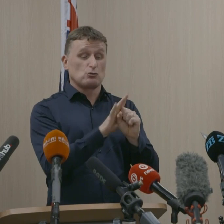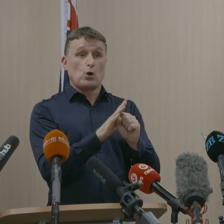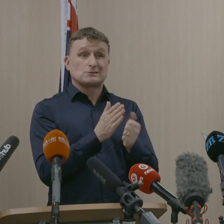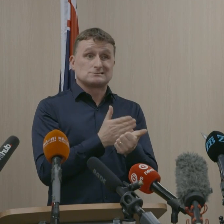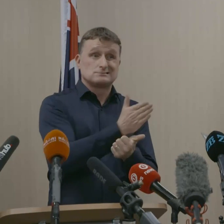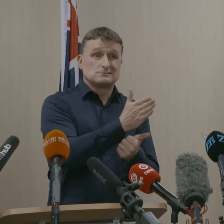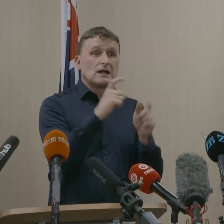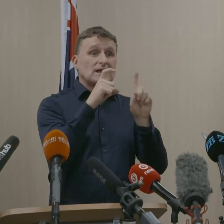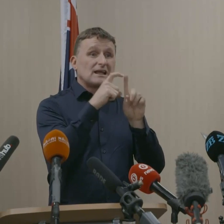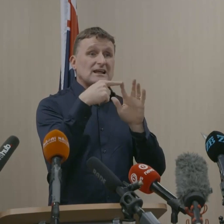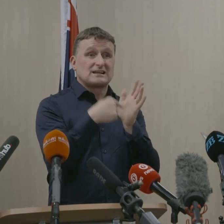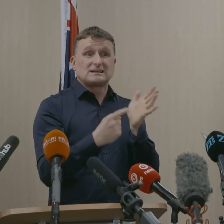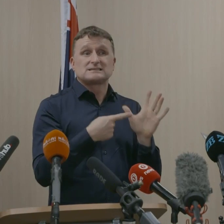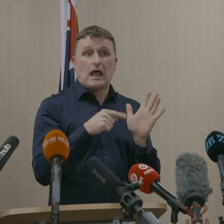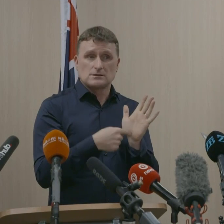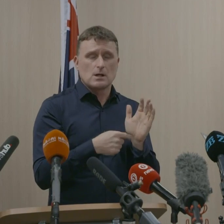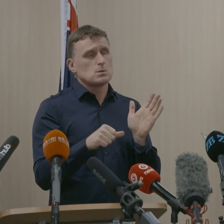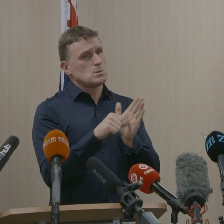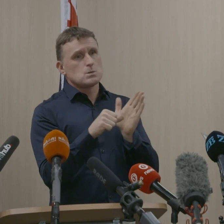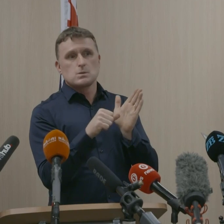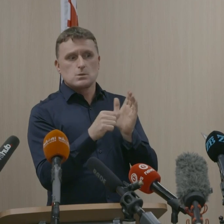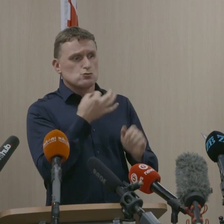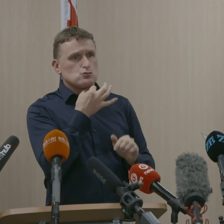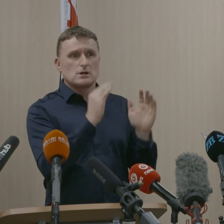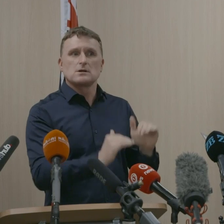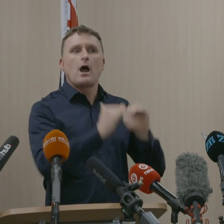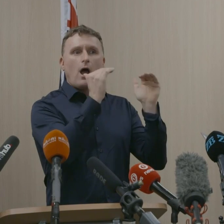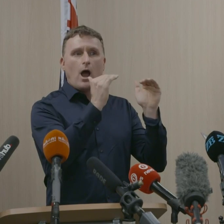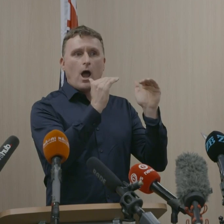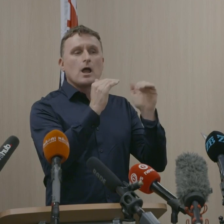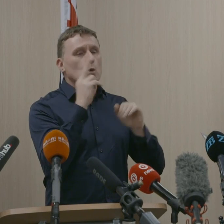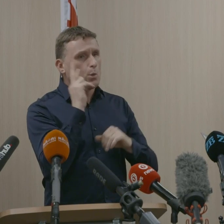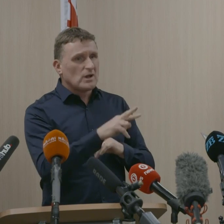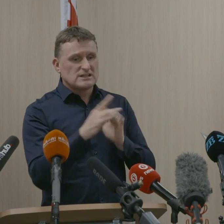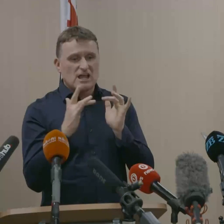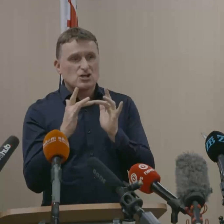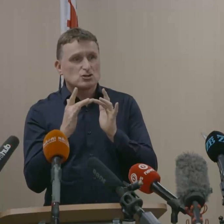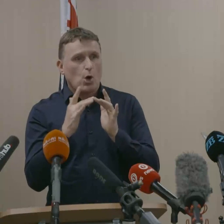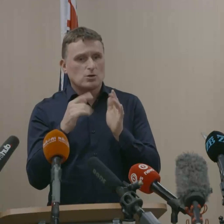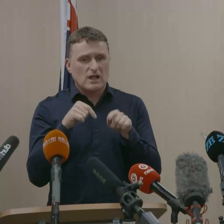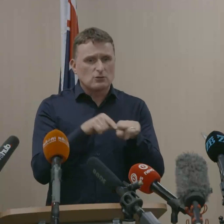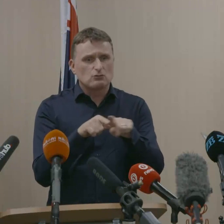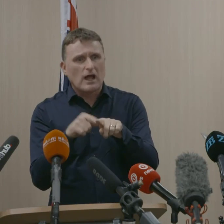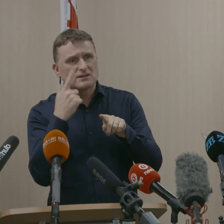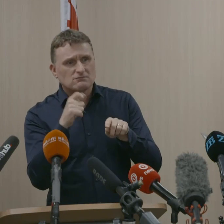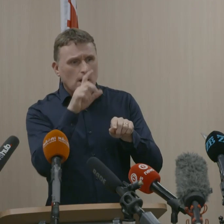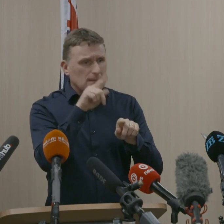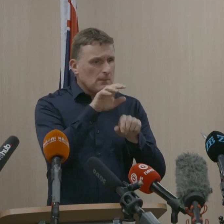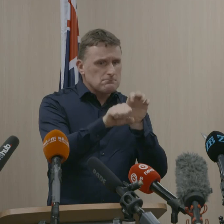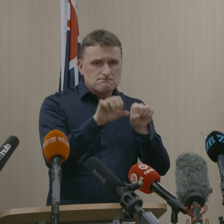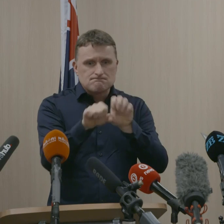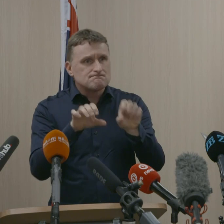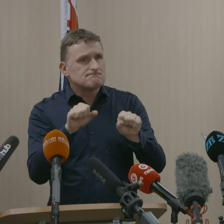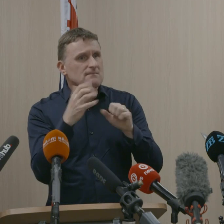materially changed the risk profile. We've seen that contact tracing alone is unable to get ahead of this variant and that restrictions